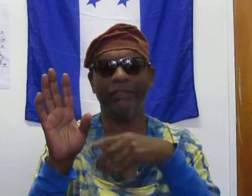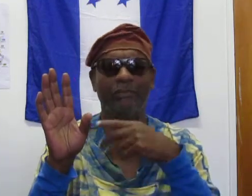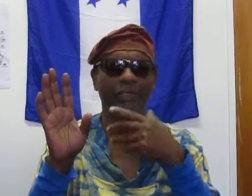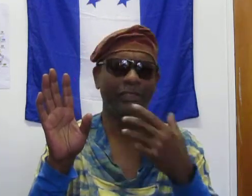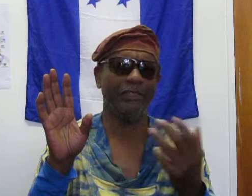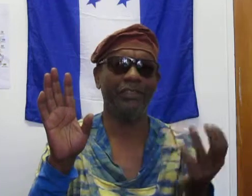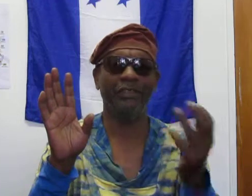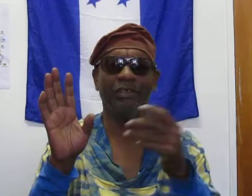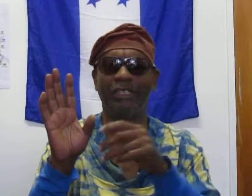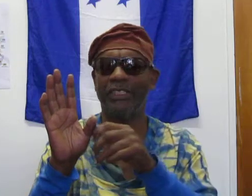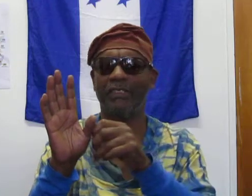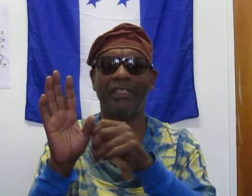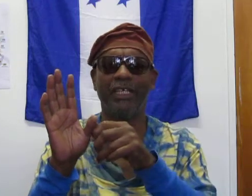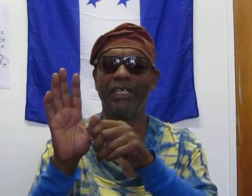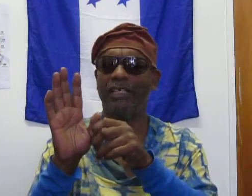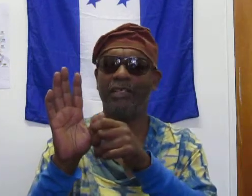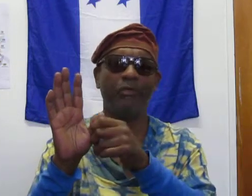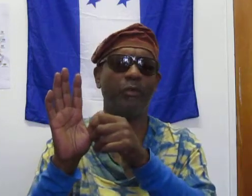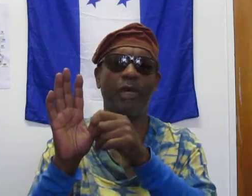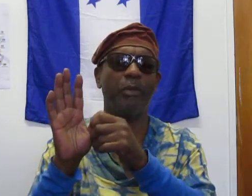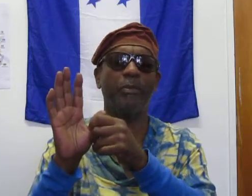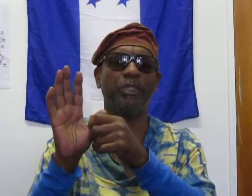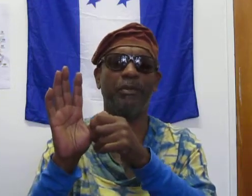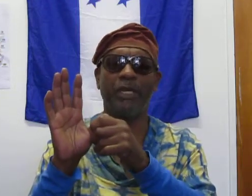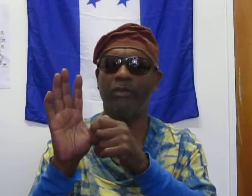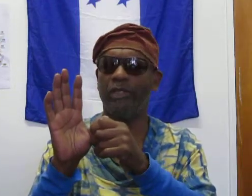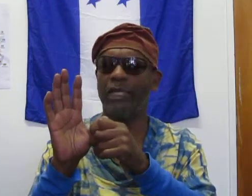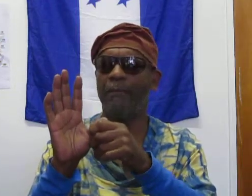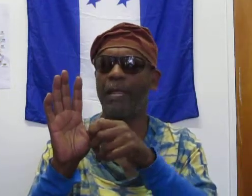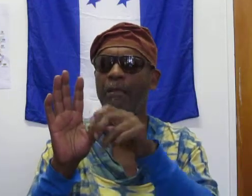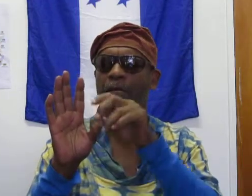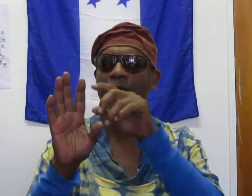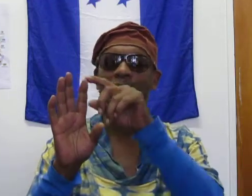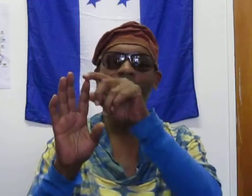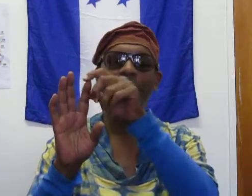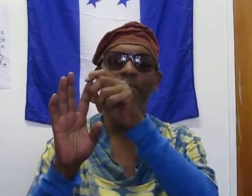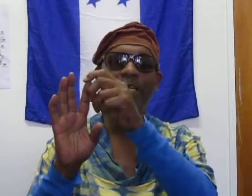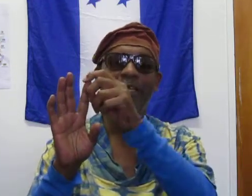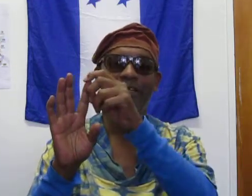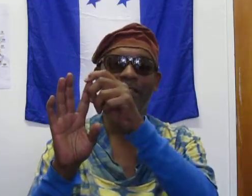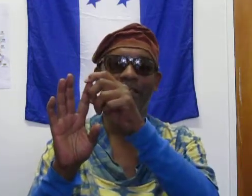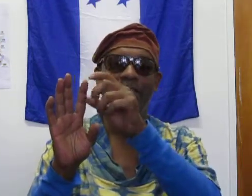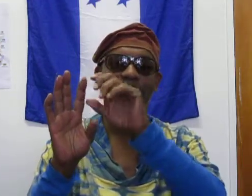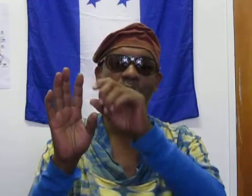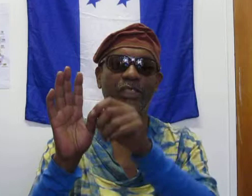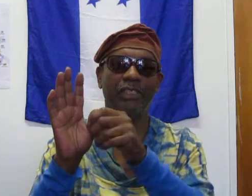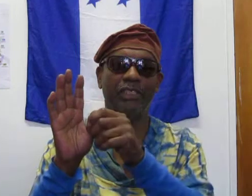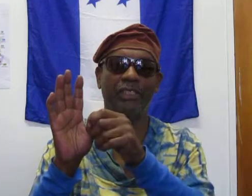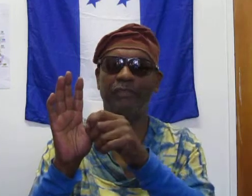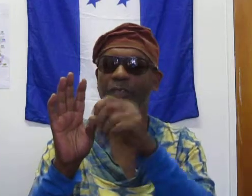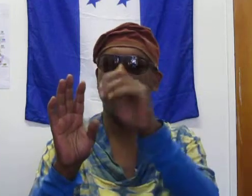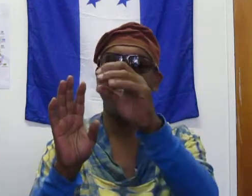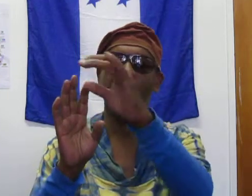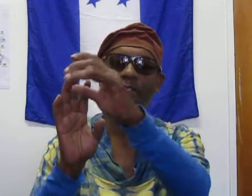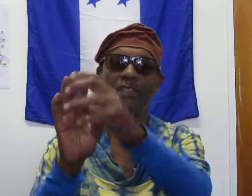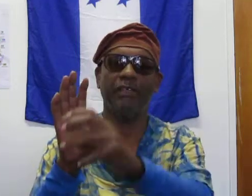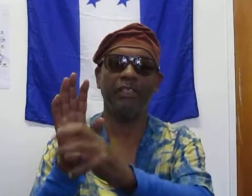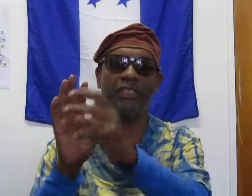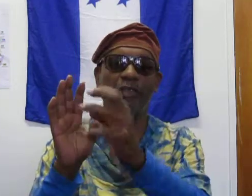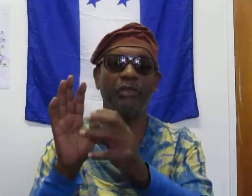you know, these, these, these, and all the rest of rest the rest. They've got papers coming out all the time. But a lot of times, the media looks at this stuff, or the media looks at stuff, but these also